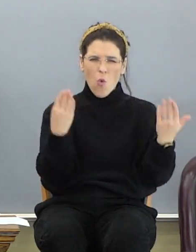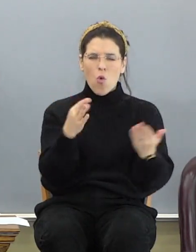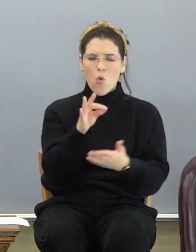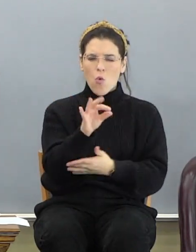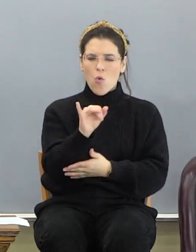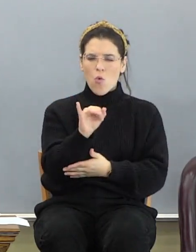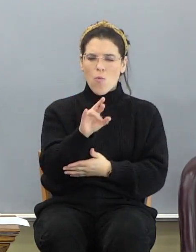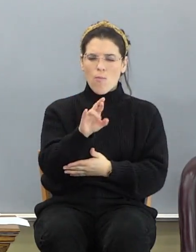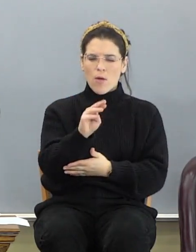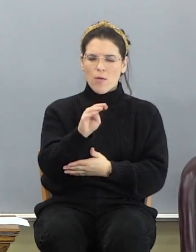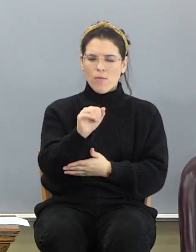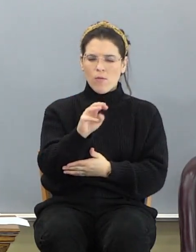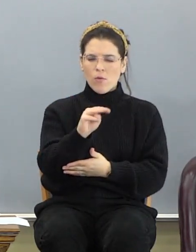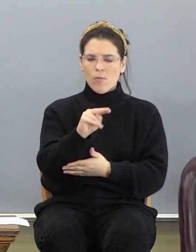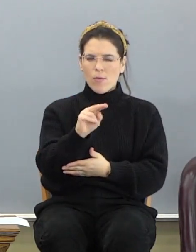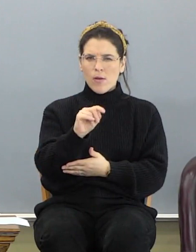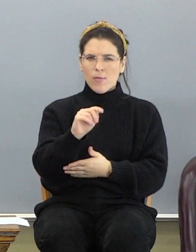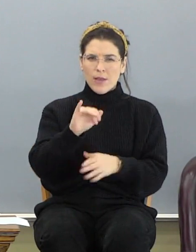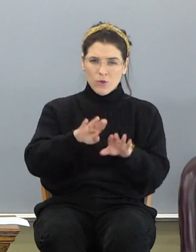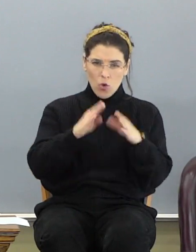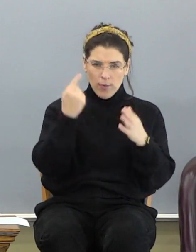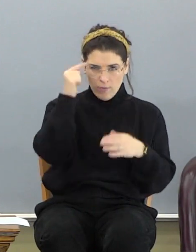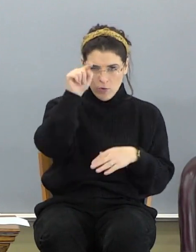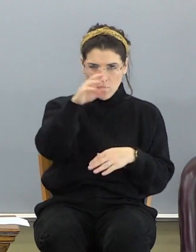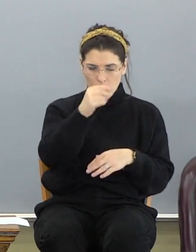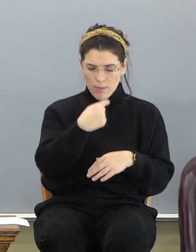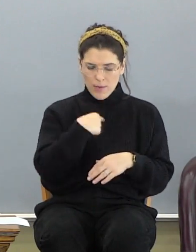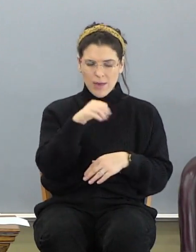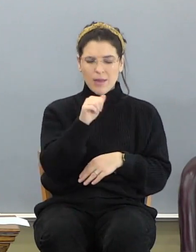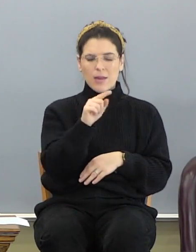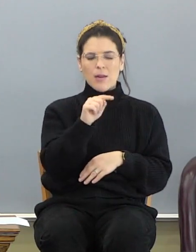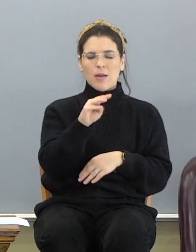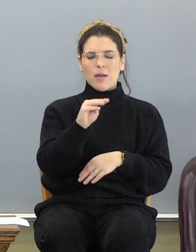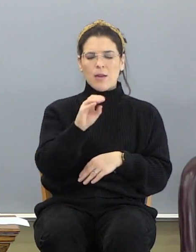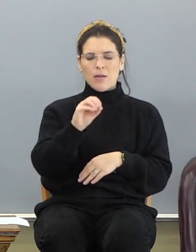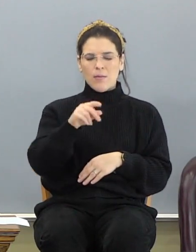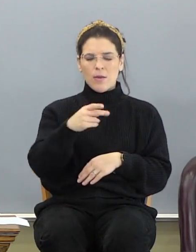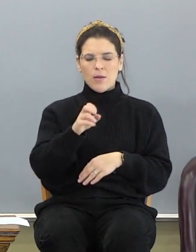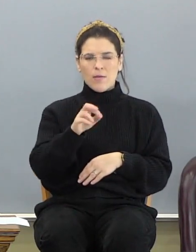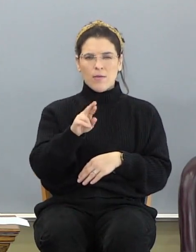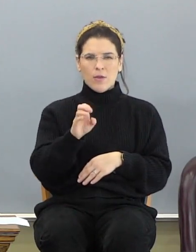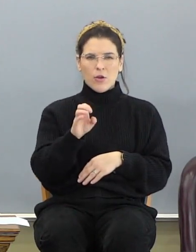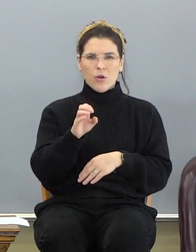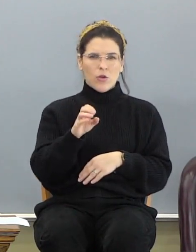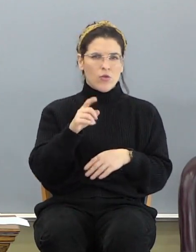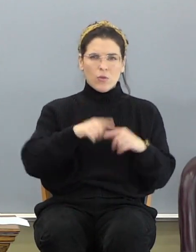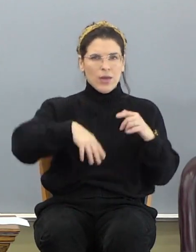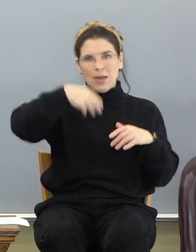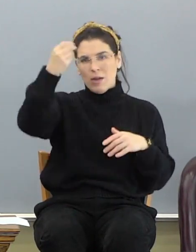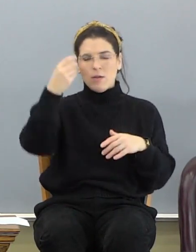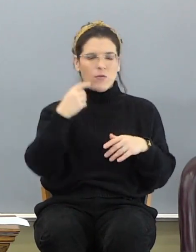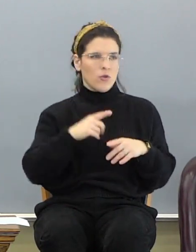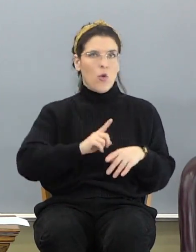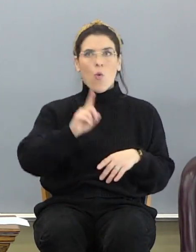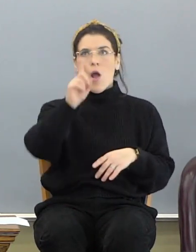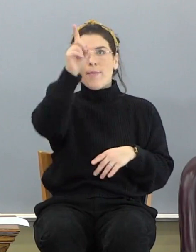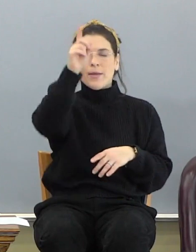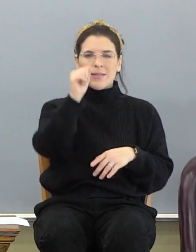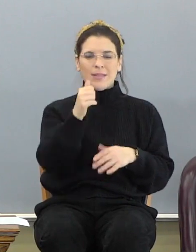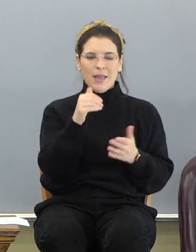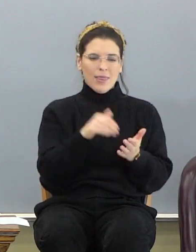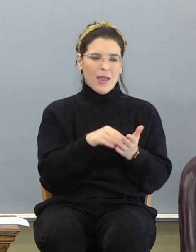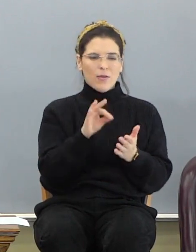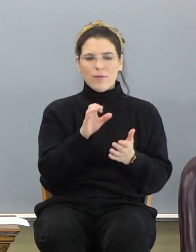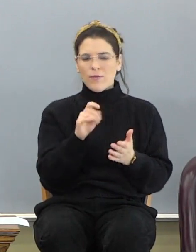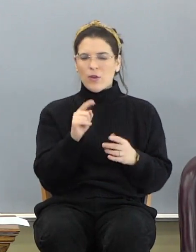that is open for you and me is the atmosphere around the earth that we live in. You know you can't get out of that. You go up 10,000 feet in the air and